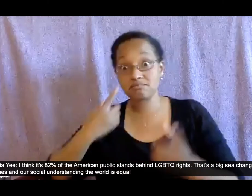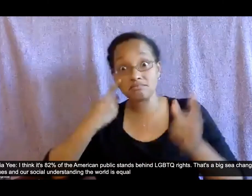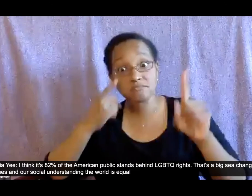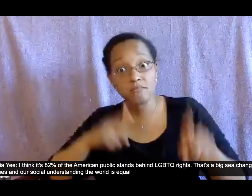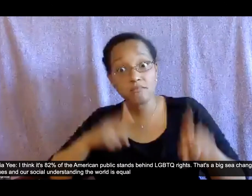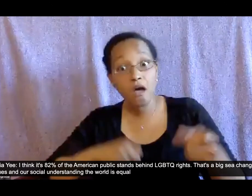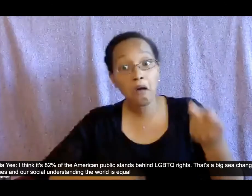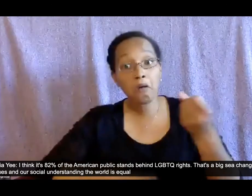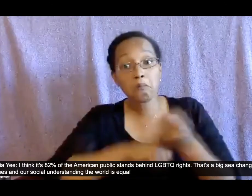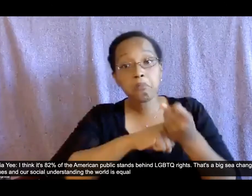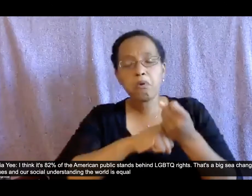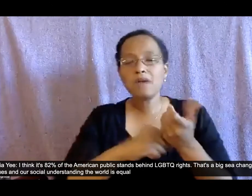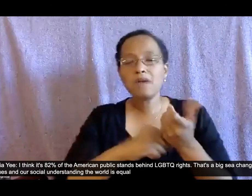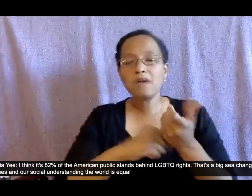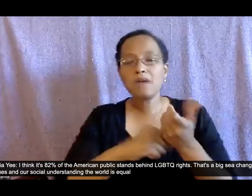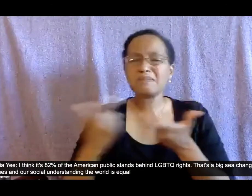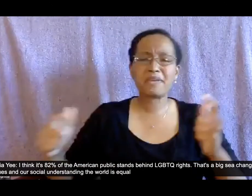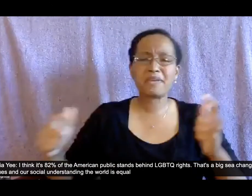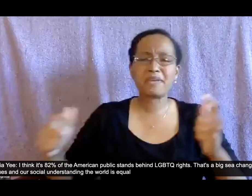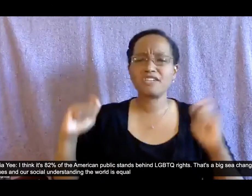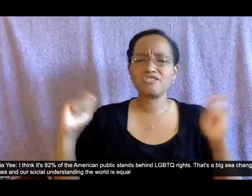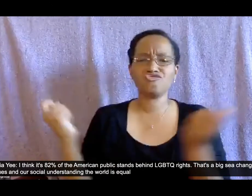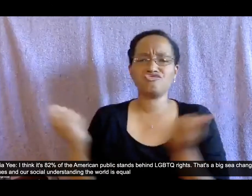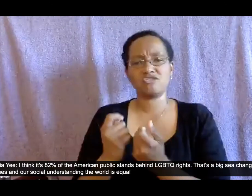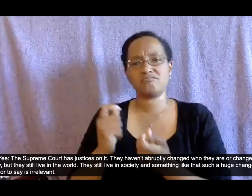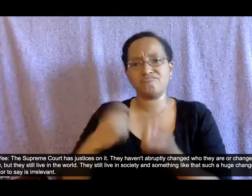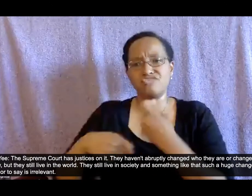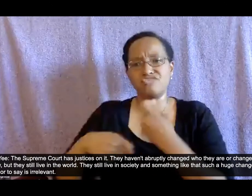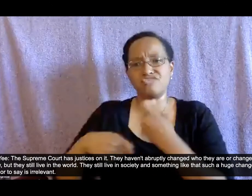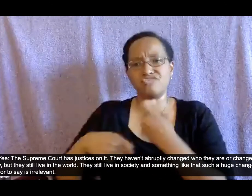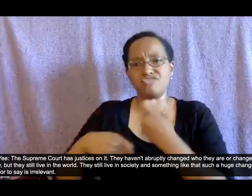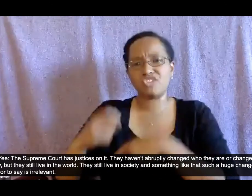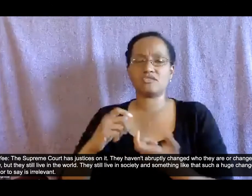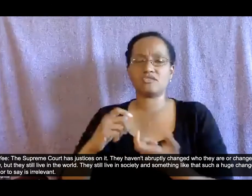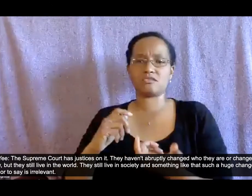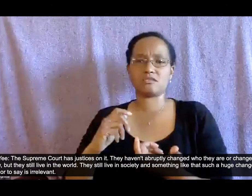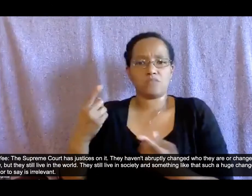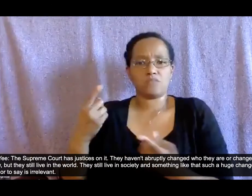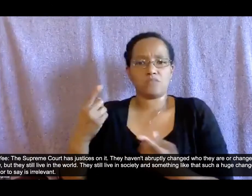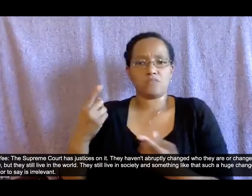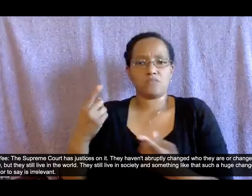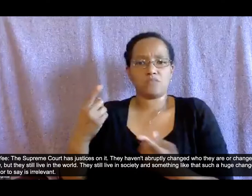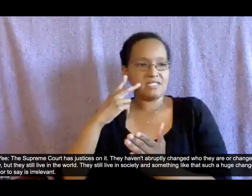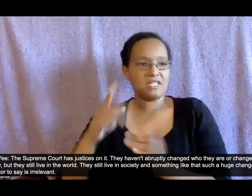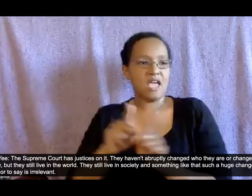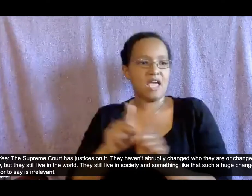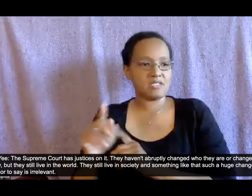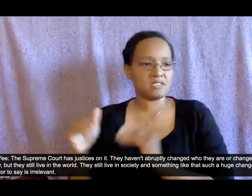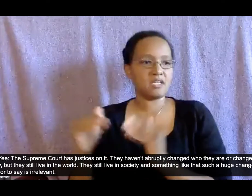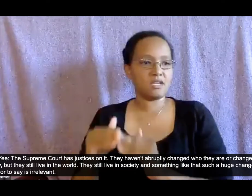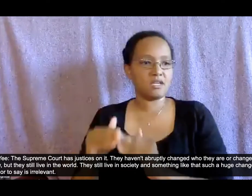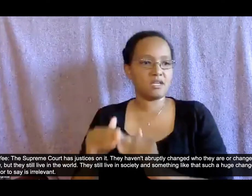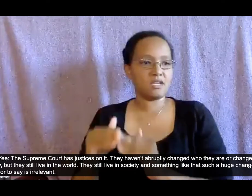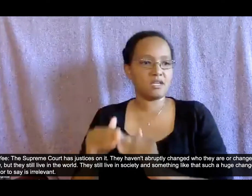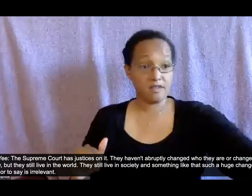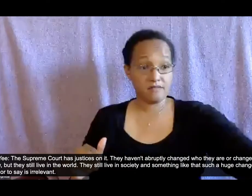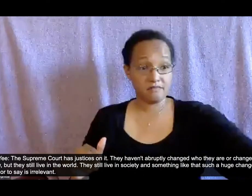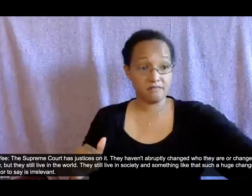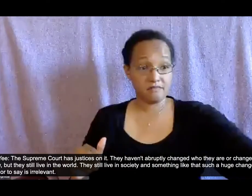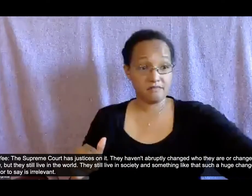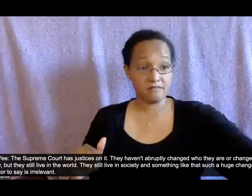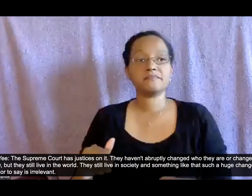social understanding of what is equal the supreme court has justices on it i they haven't